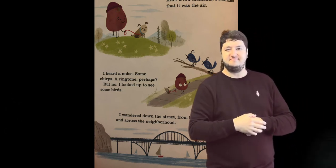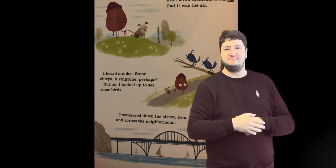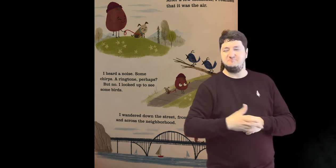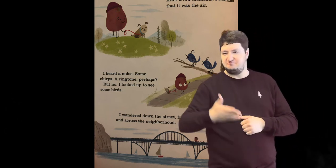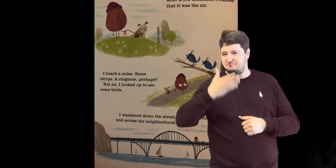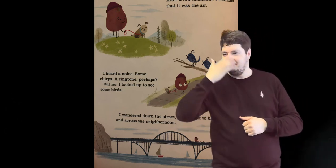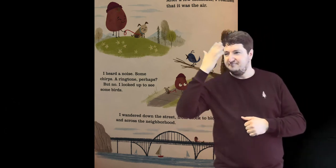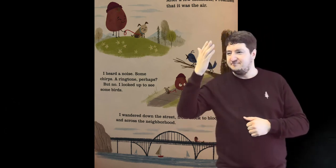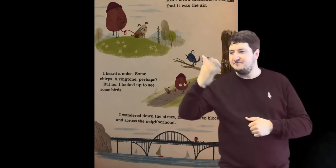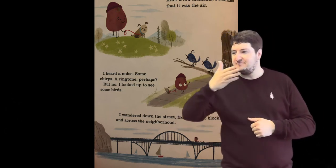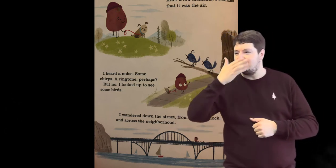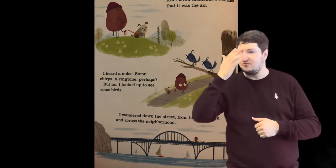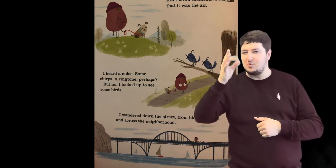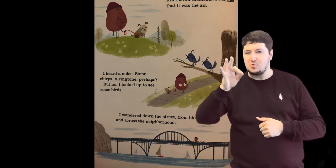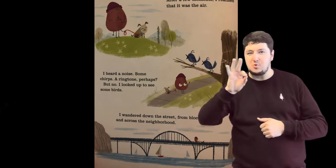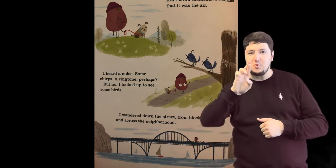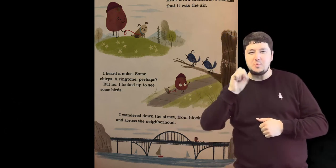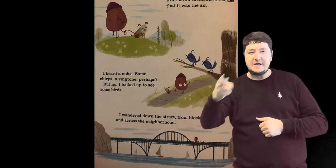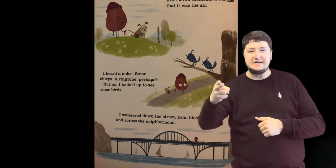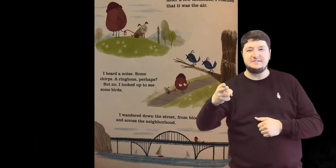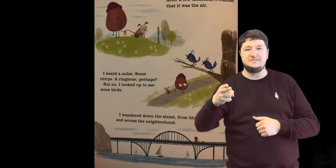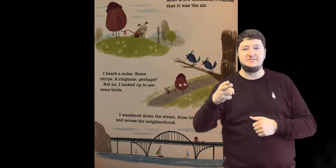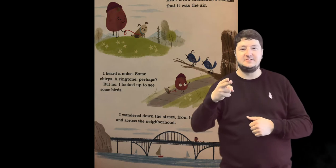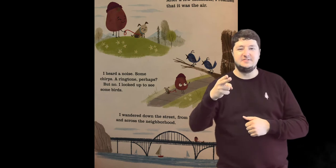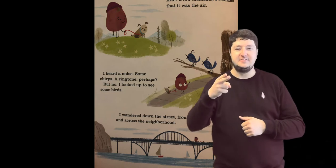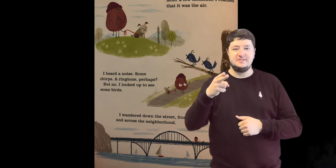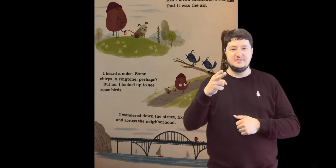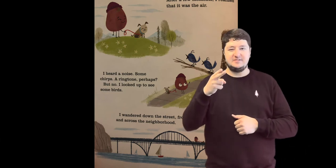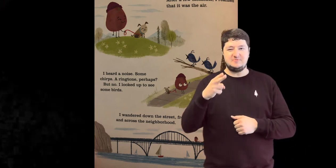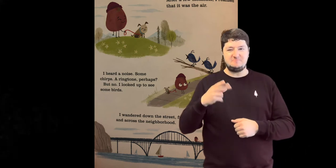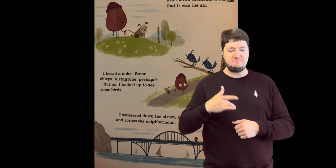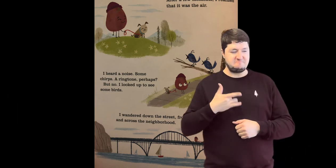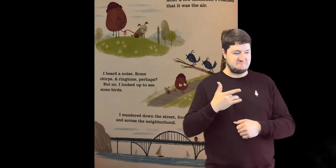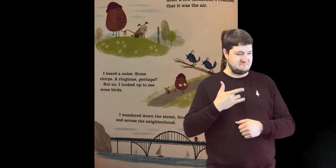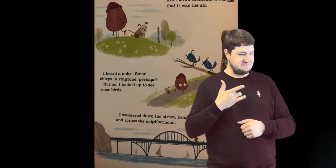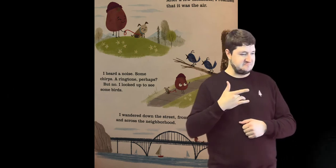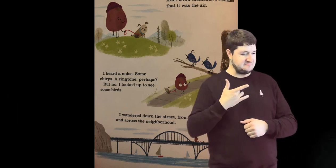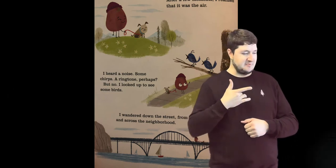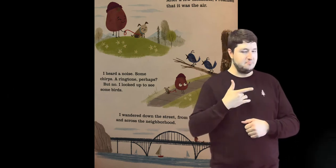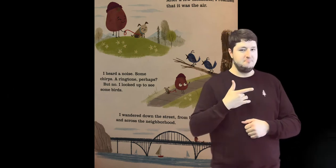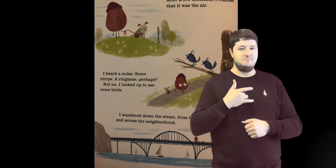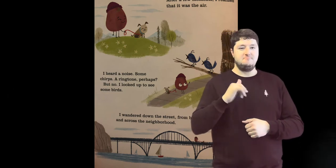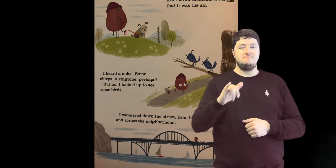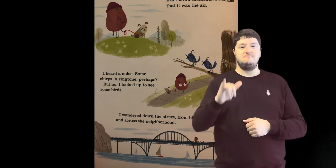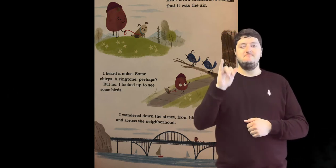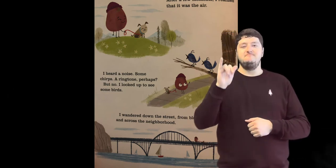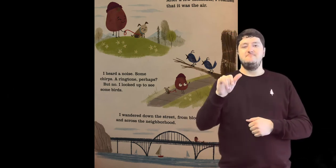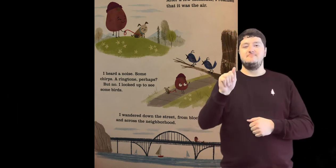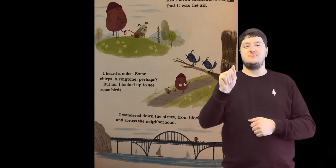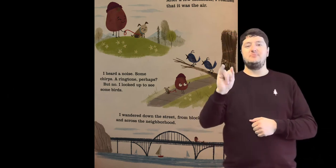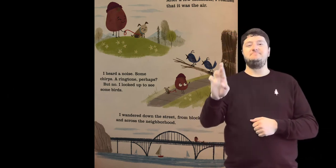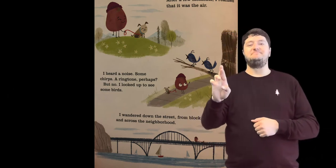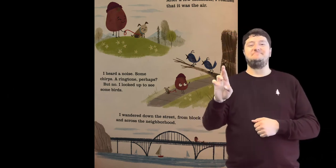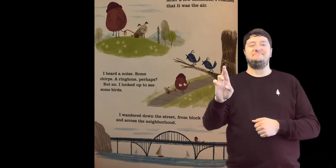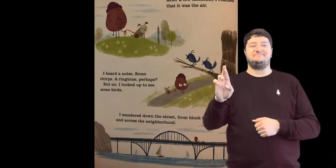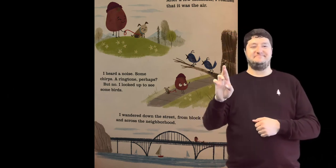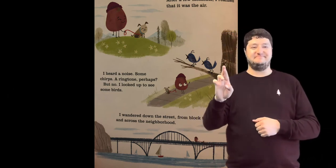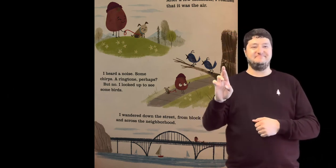Something smelled fresh After a few moments I realized that it was the air